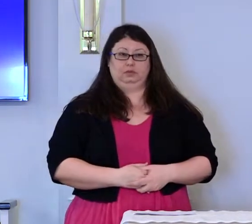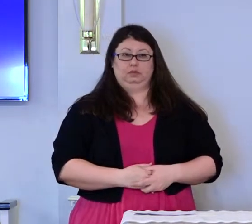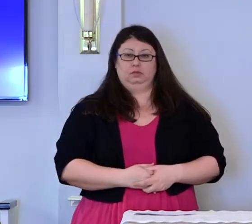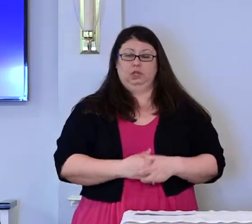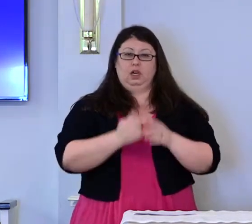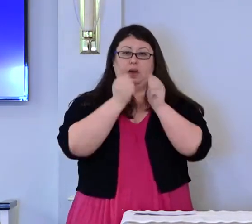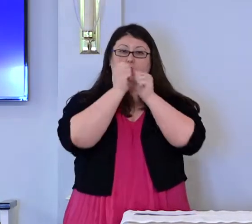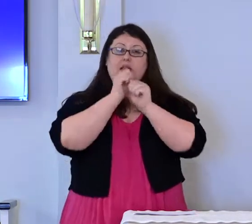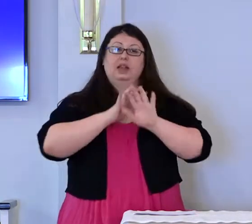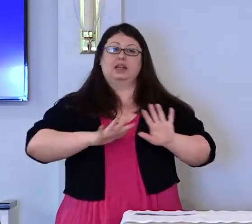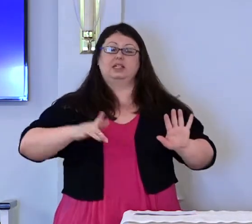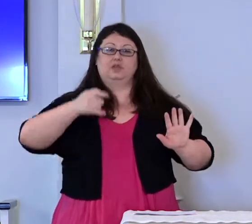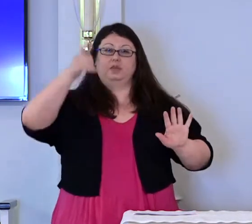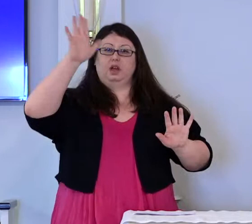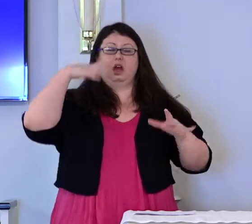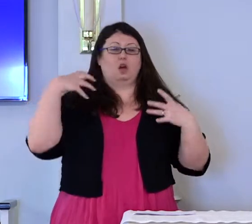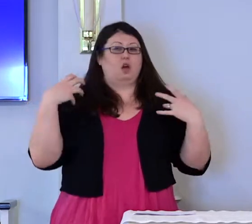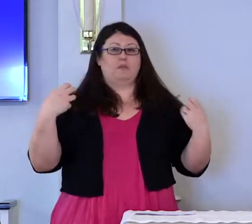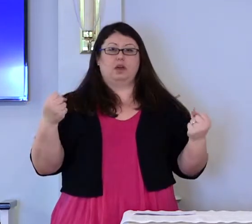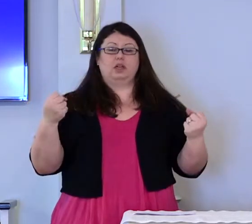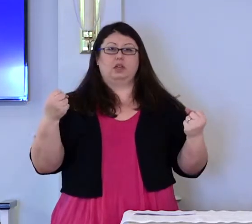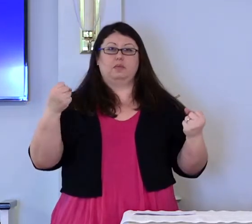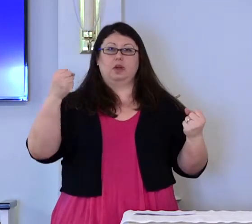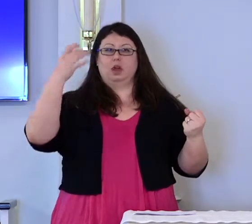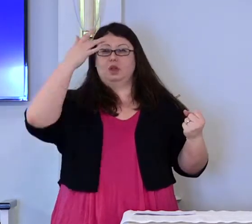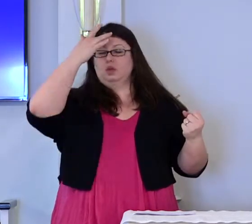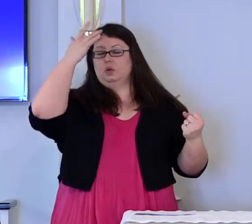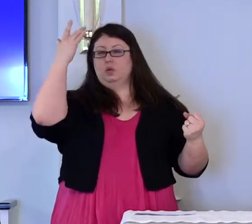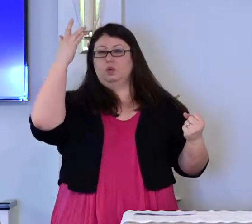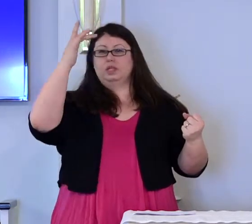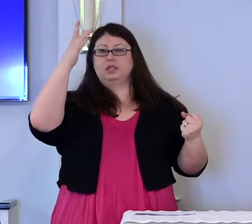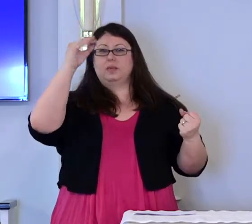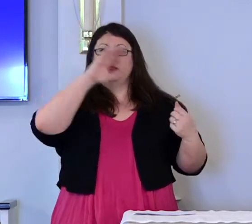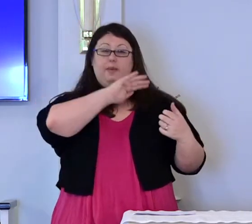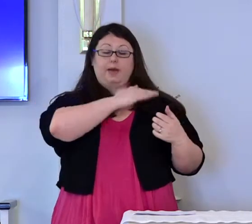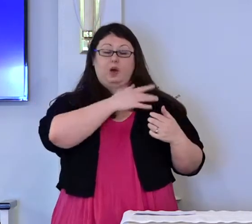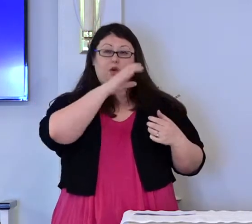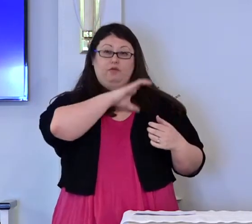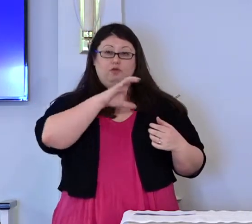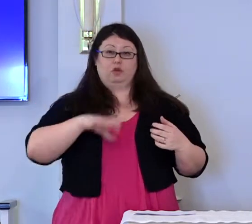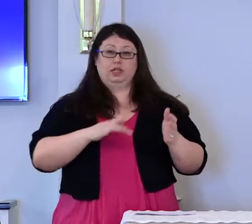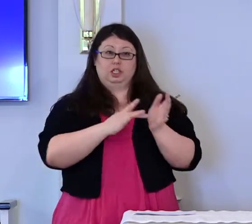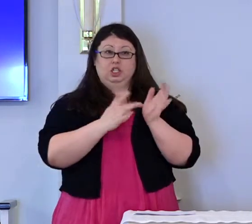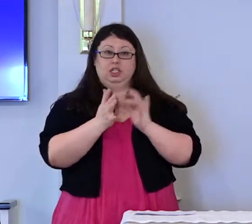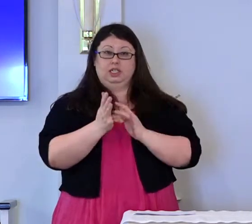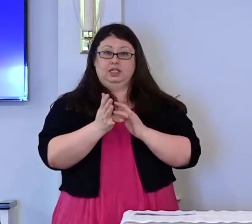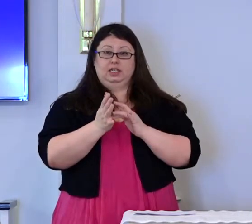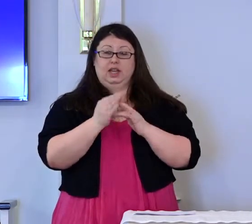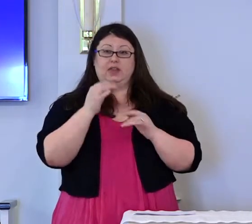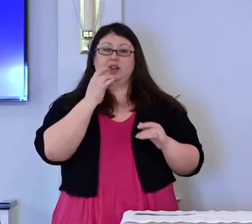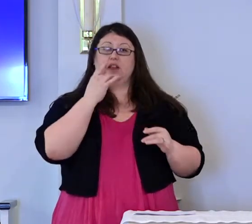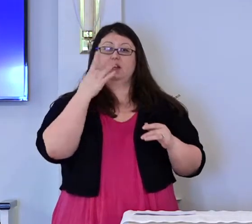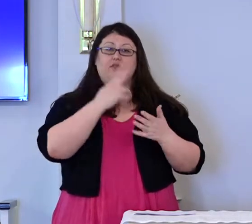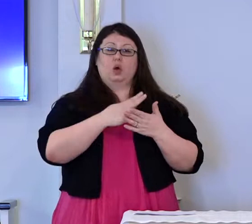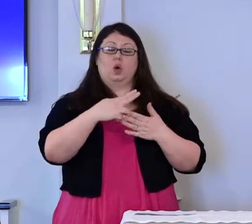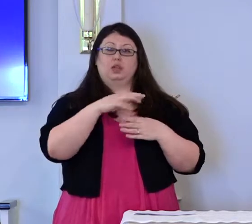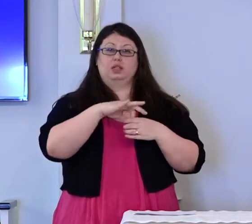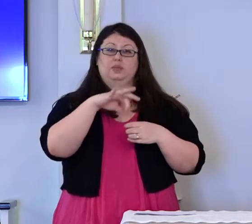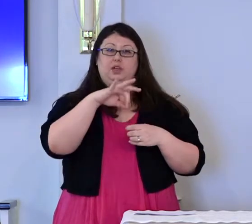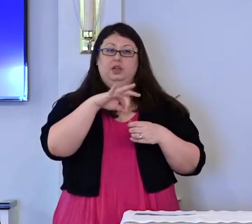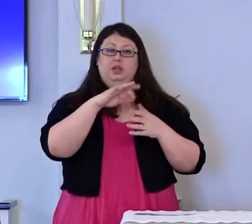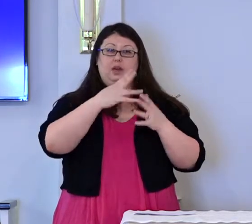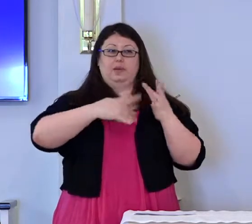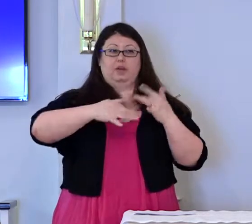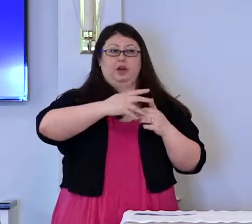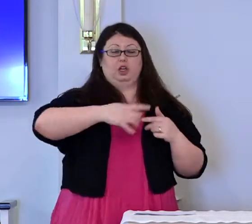The blessing of God Almighty, the wisdom and power of Christ Jesus, and the light of the Holy Spirit